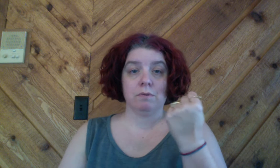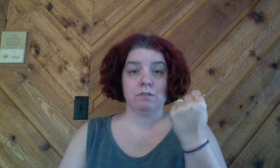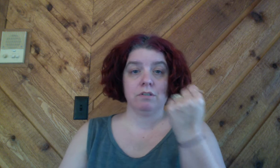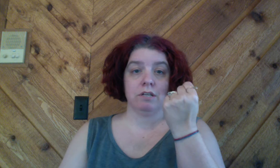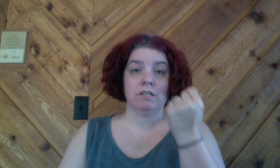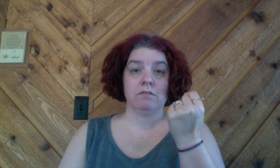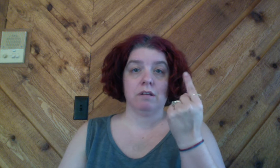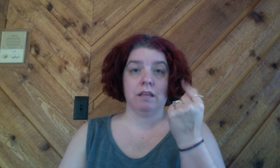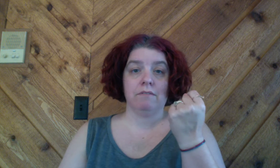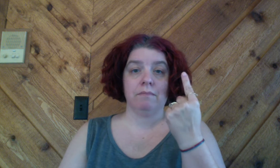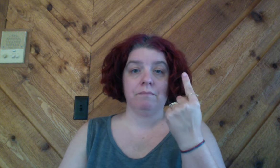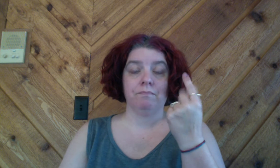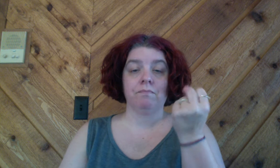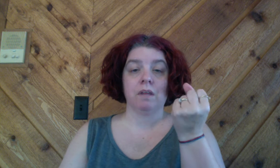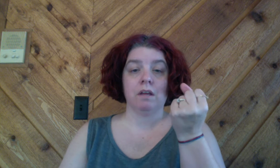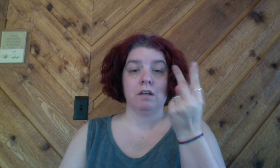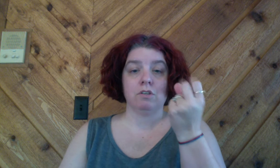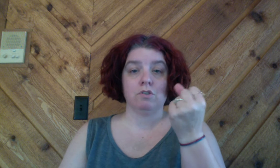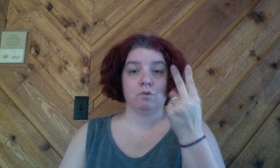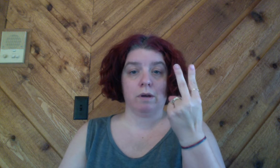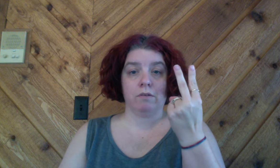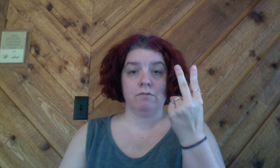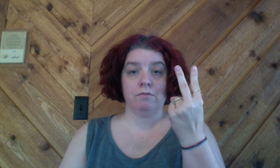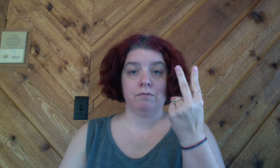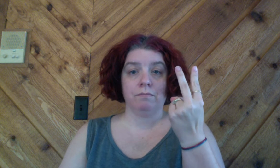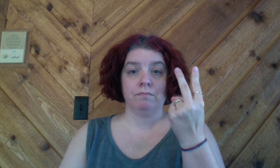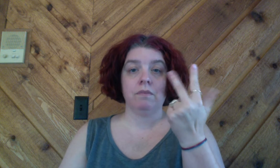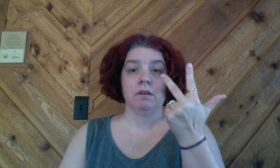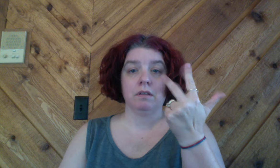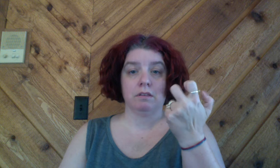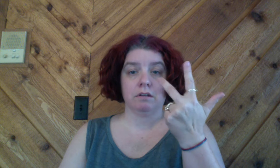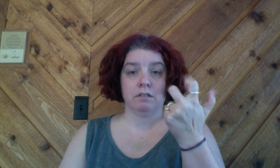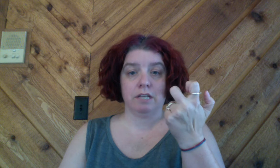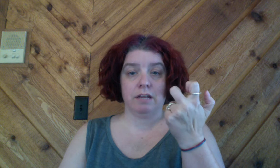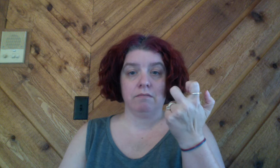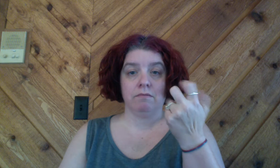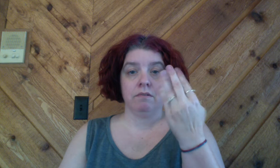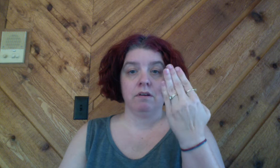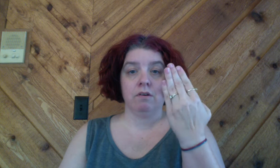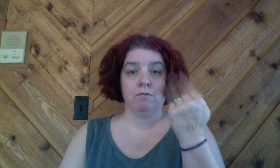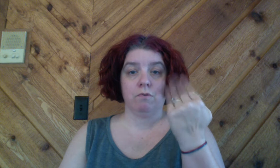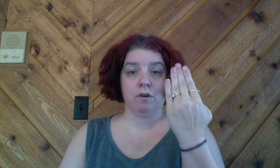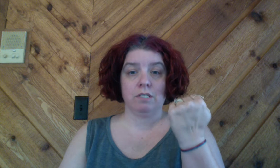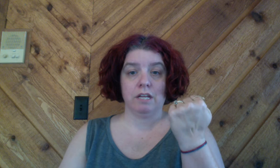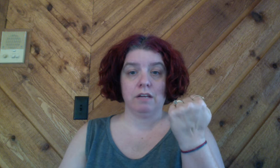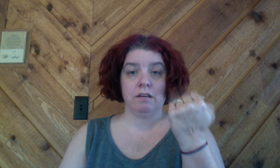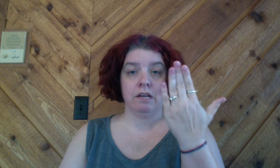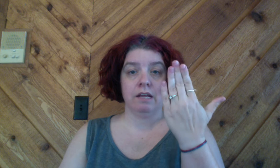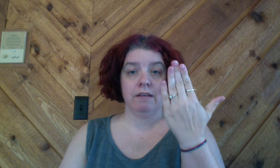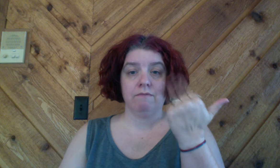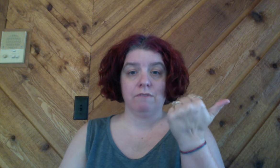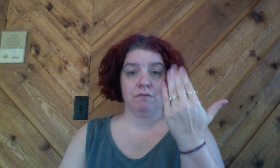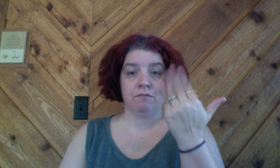person you're going to 11 12 13 14 15